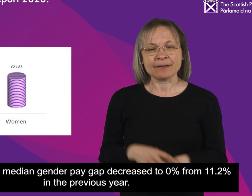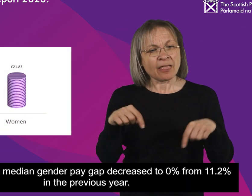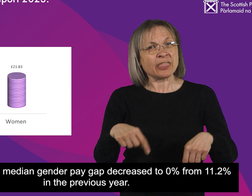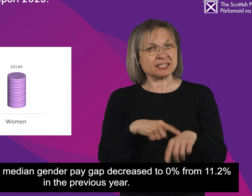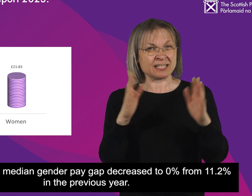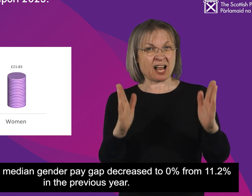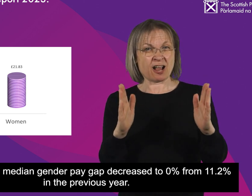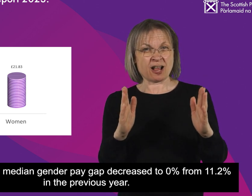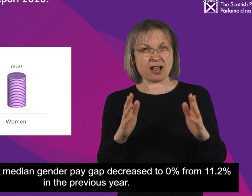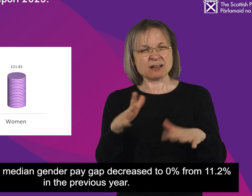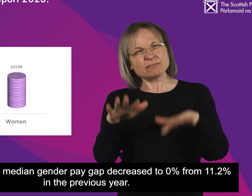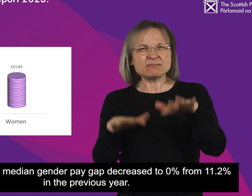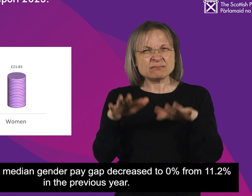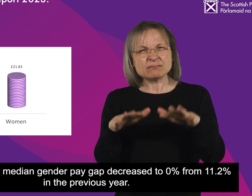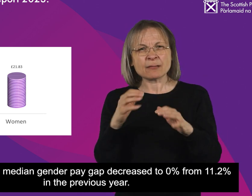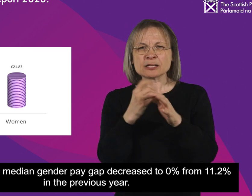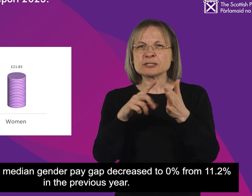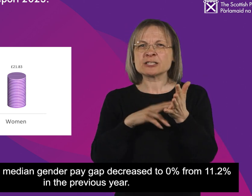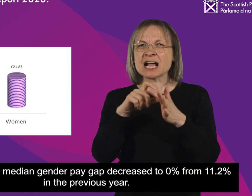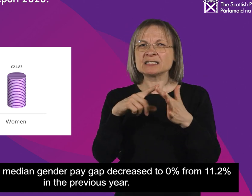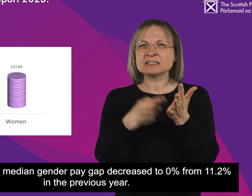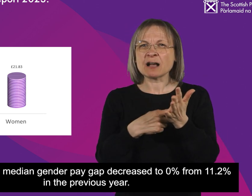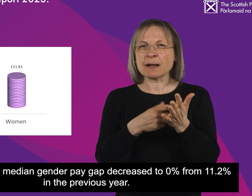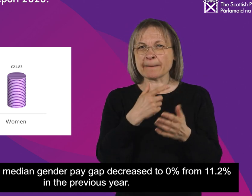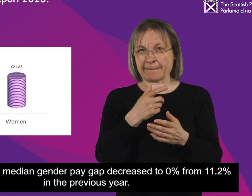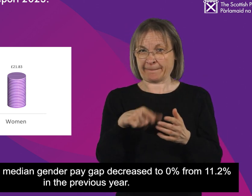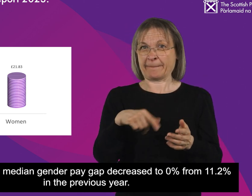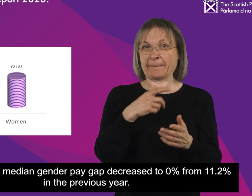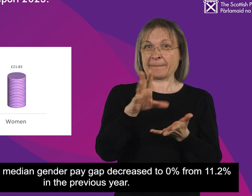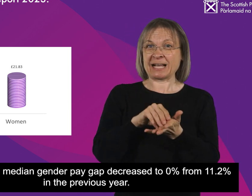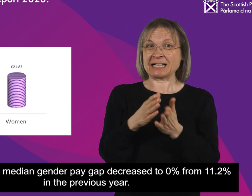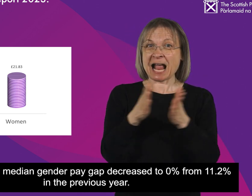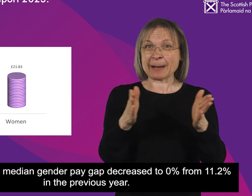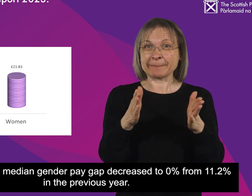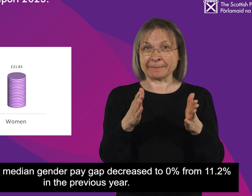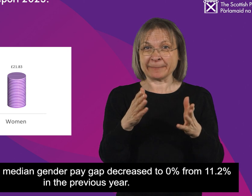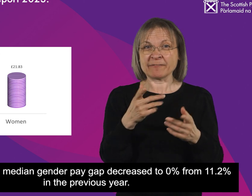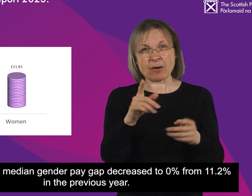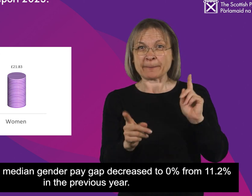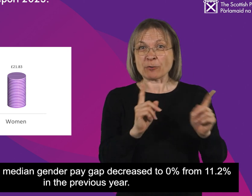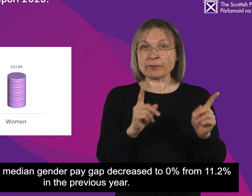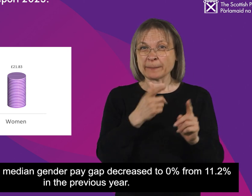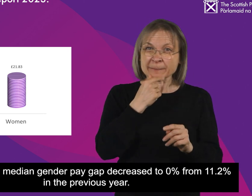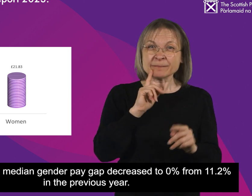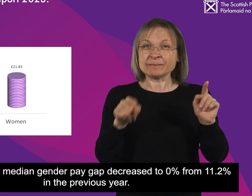This year, the median gender pay gap decreased to 0% from 11.2% in the previous year.